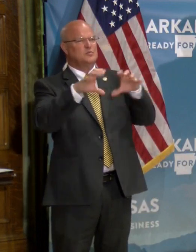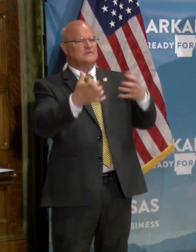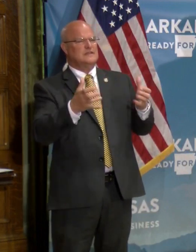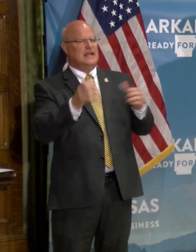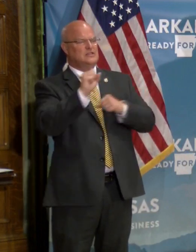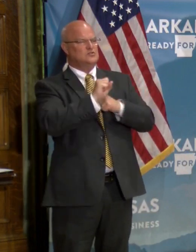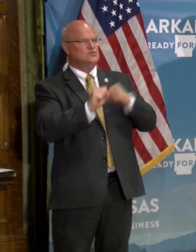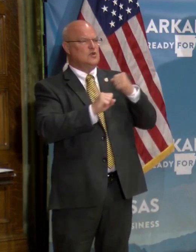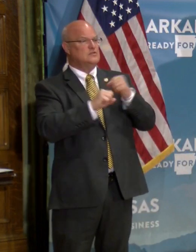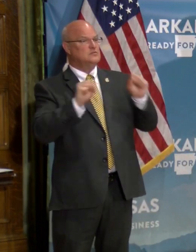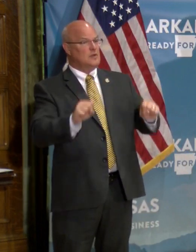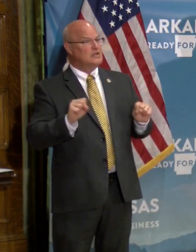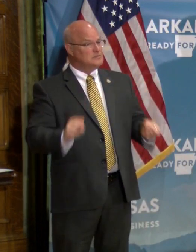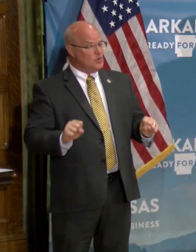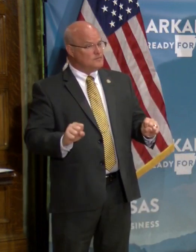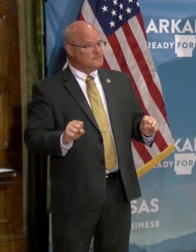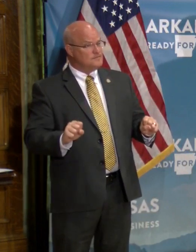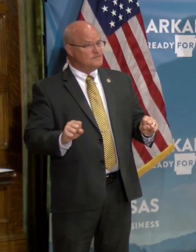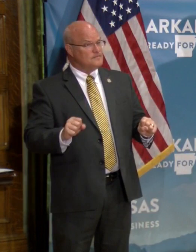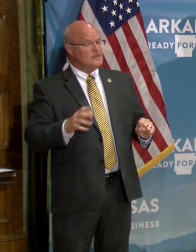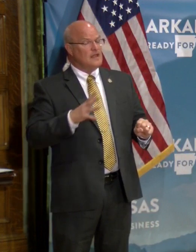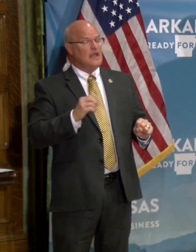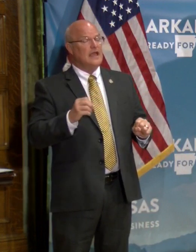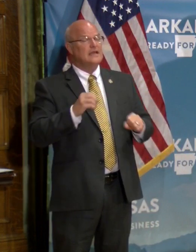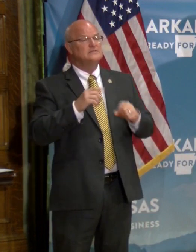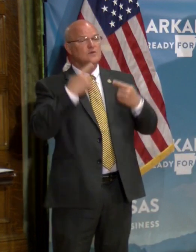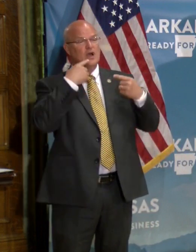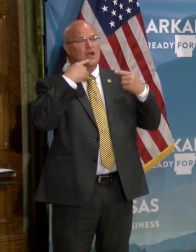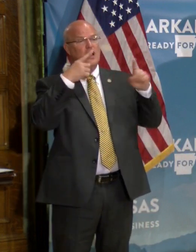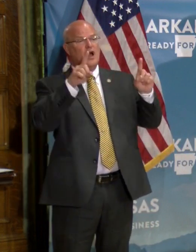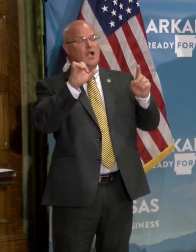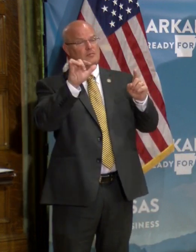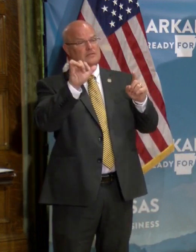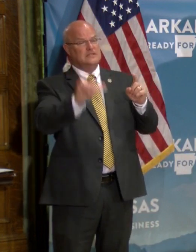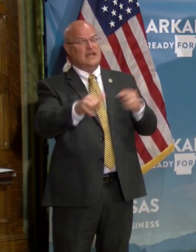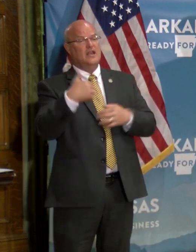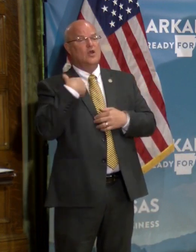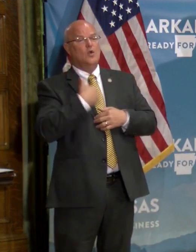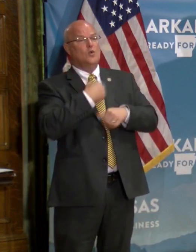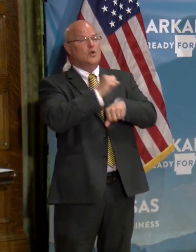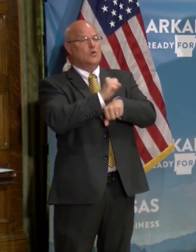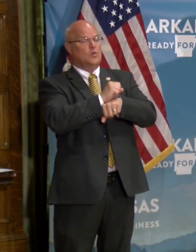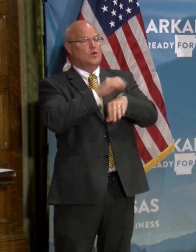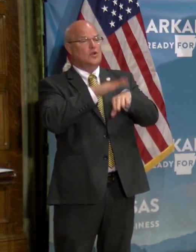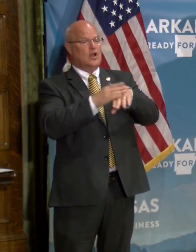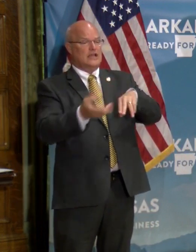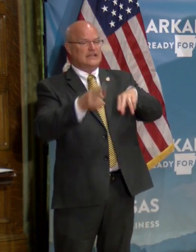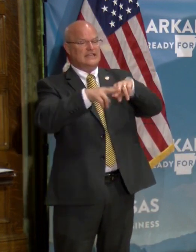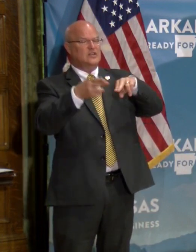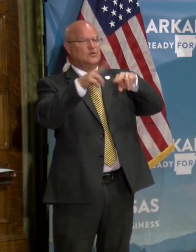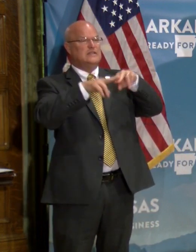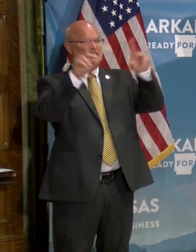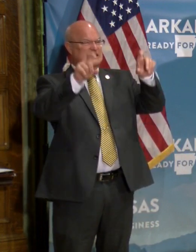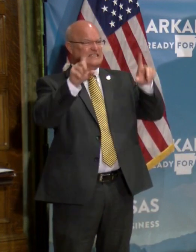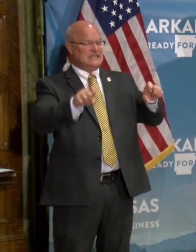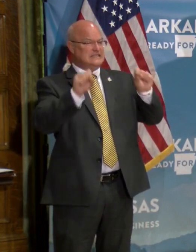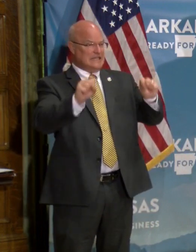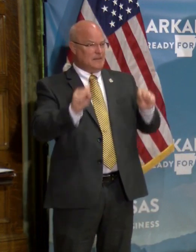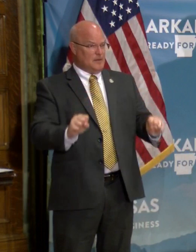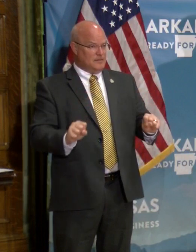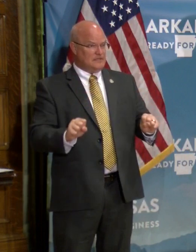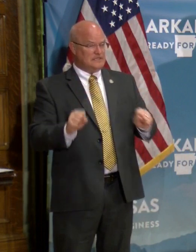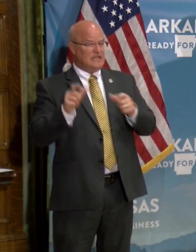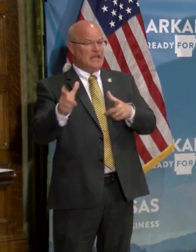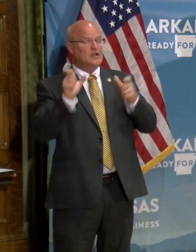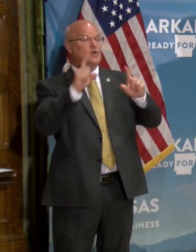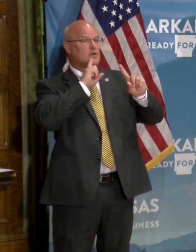a class structure as possible. Uh, and to accomplish that, uh, we're working on increasing the testing capability